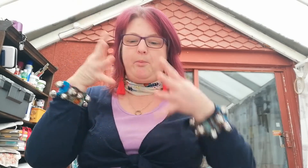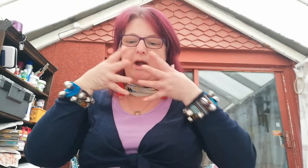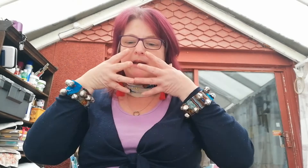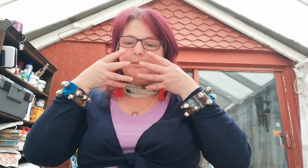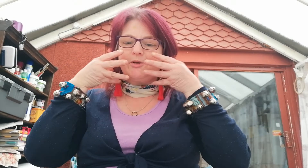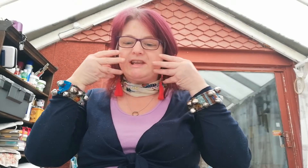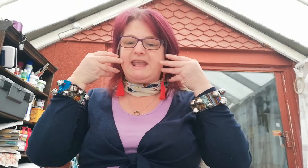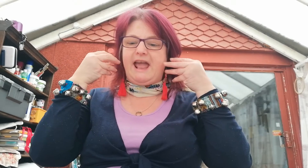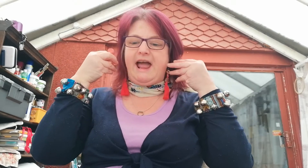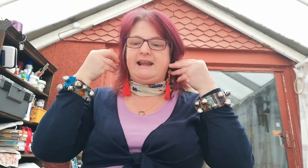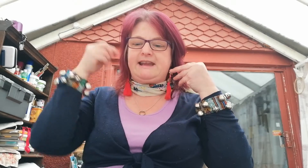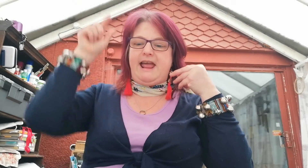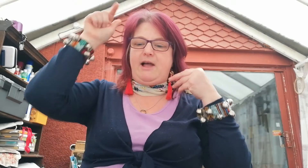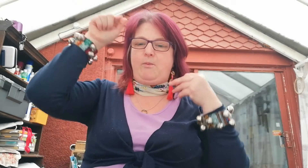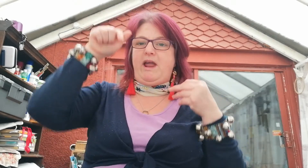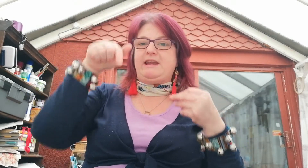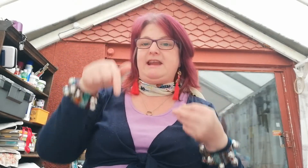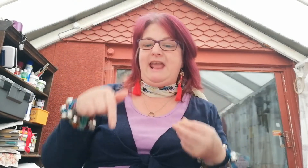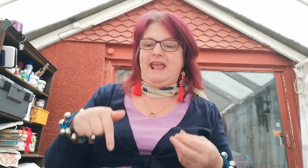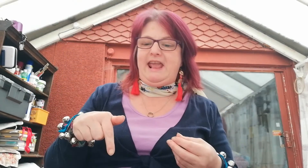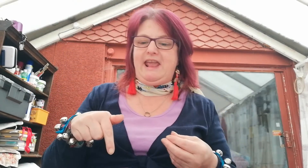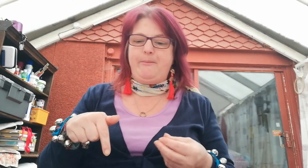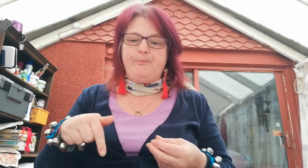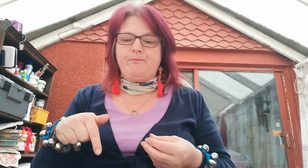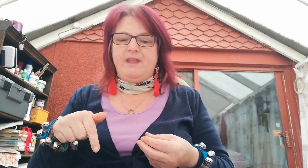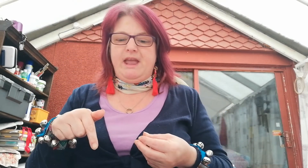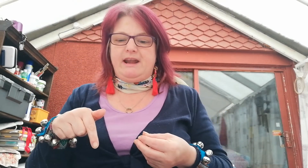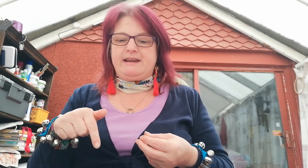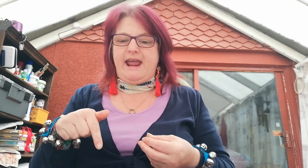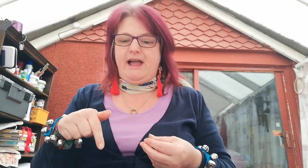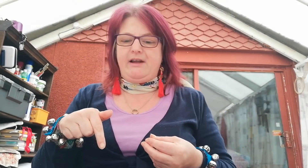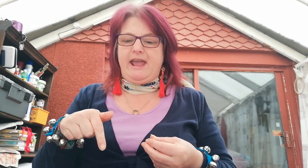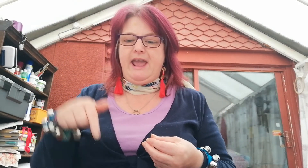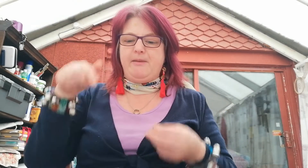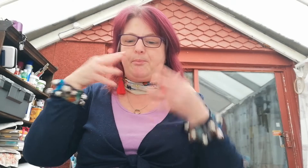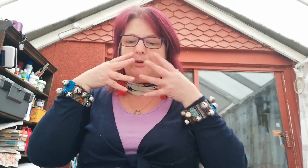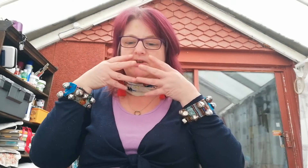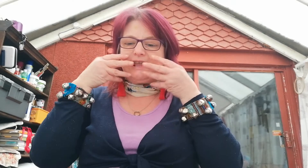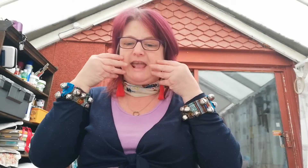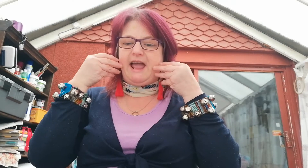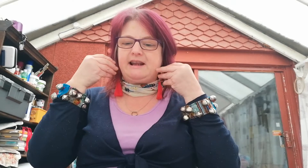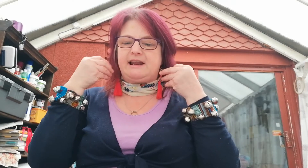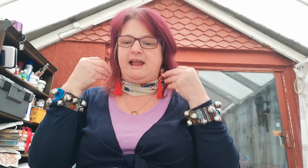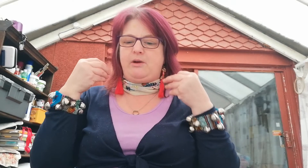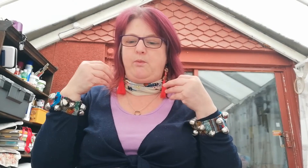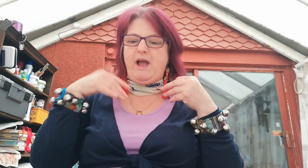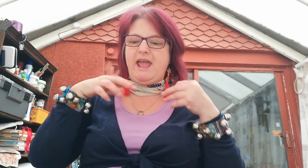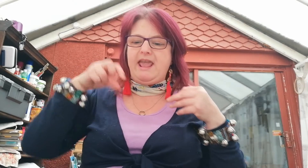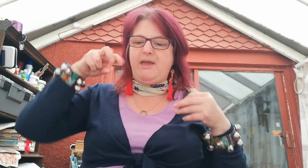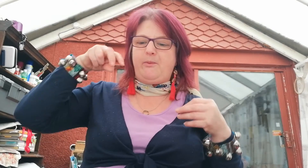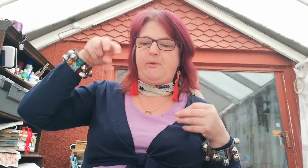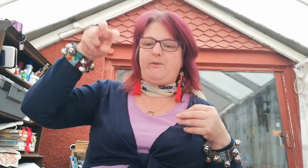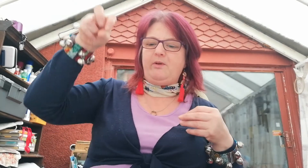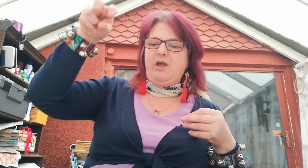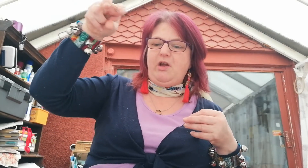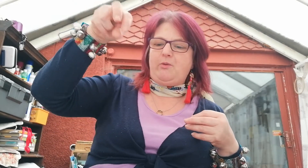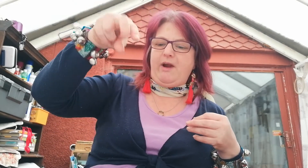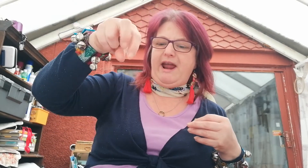went Pussycat and down went he. Down came Pussycat and away ran